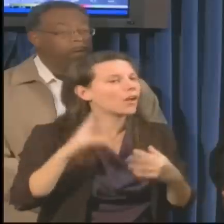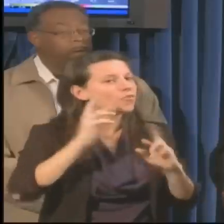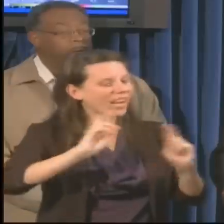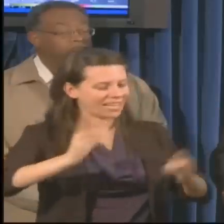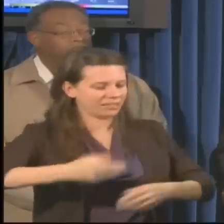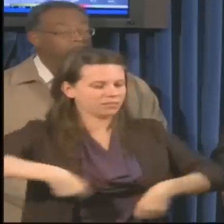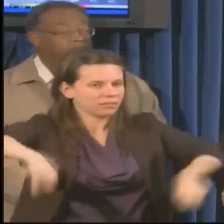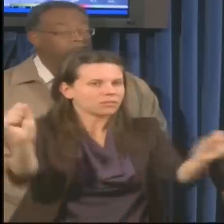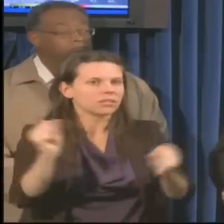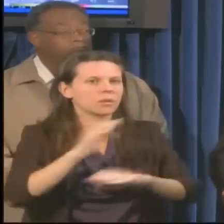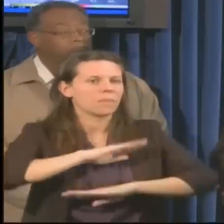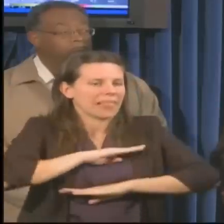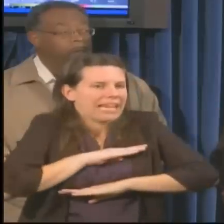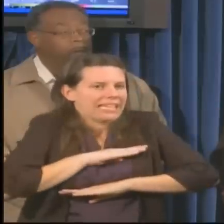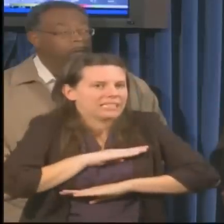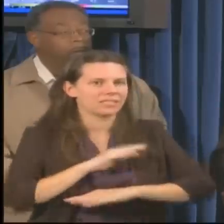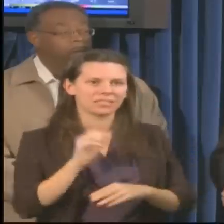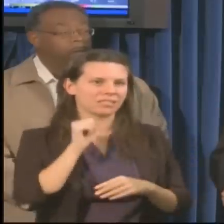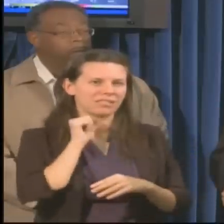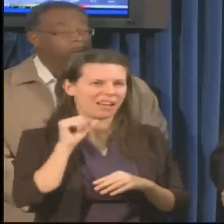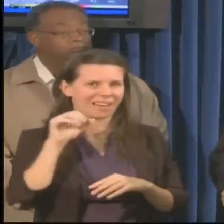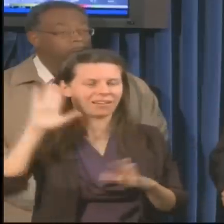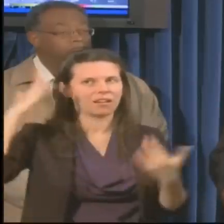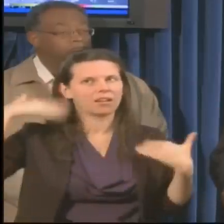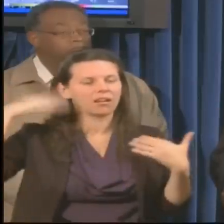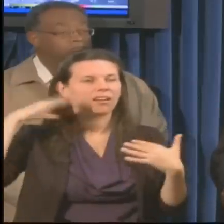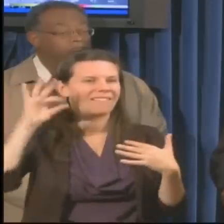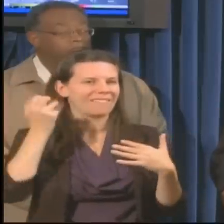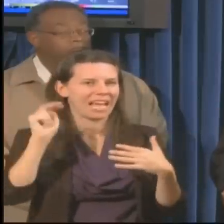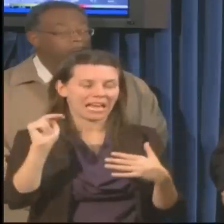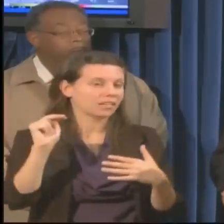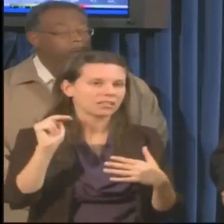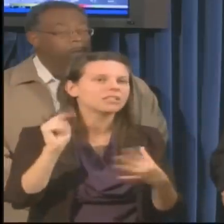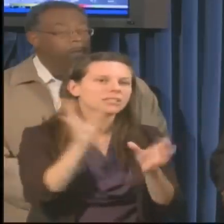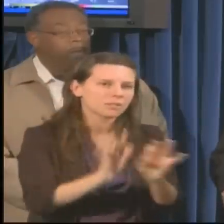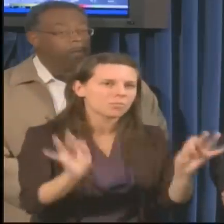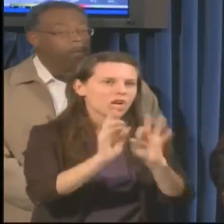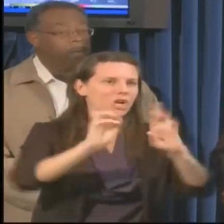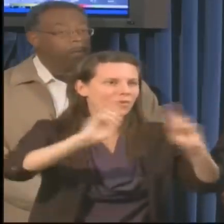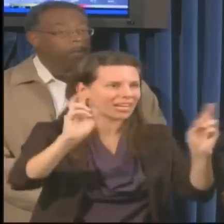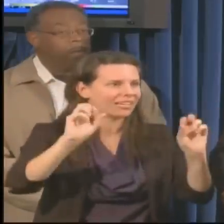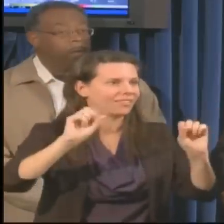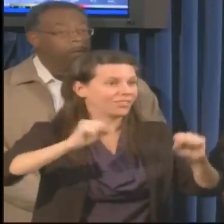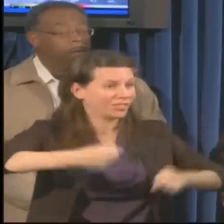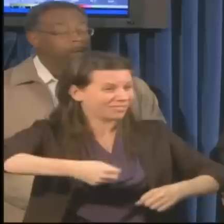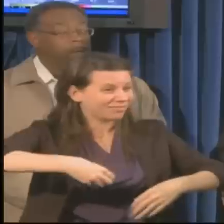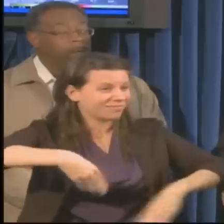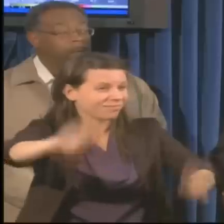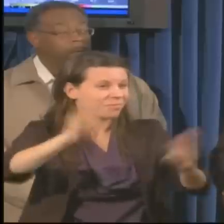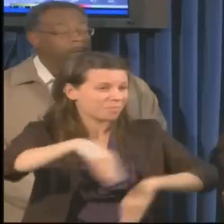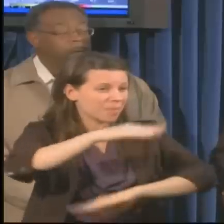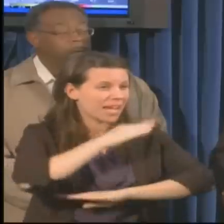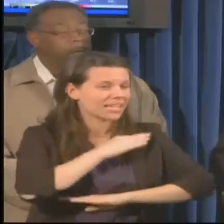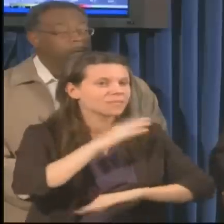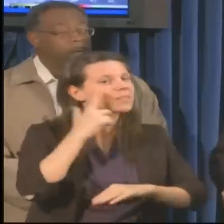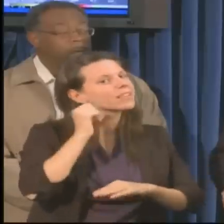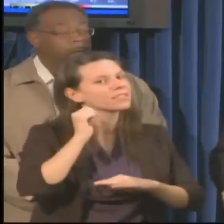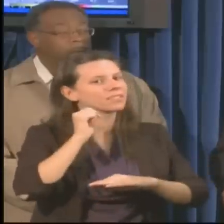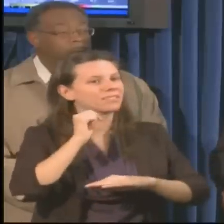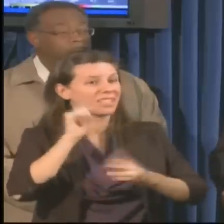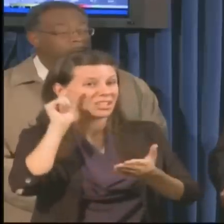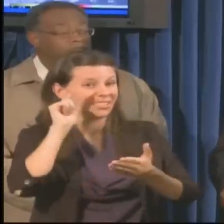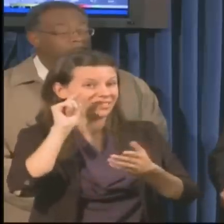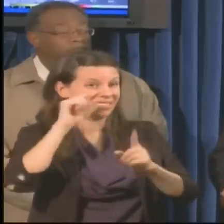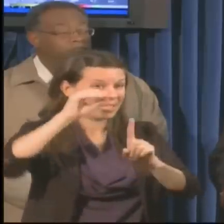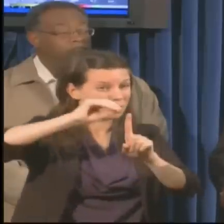if you're looking at lows in the 40s and 30s, which seems to be what we're going to have Tuesday night and Wednesday night in virtually every